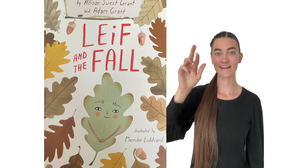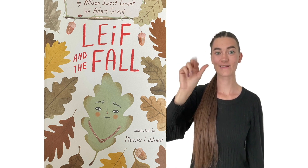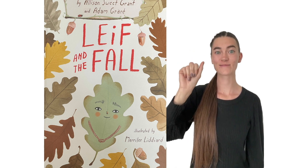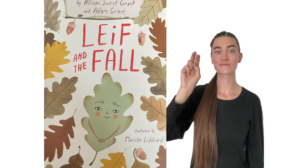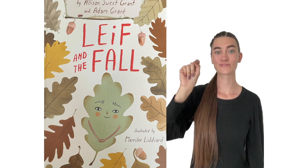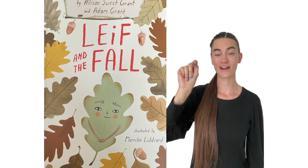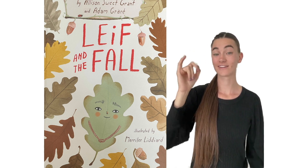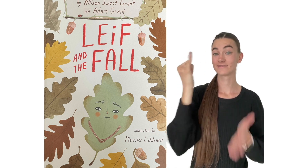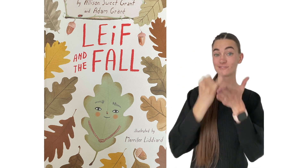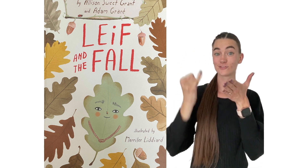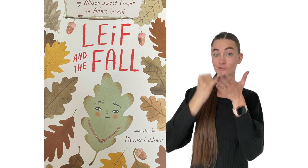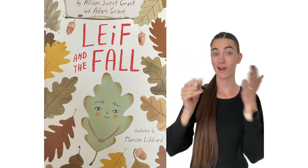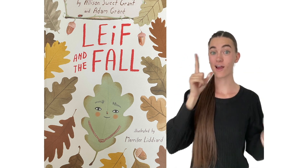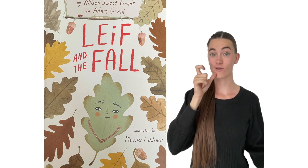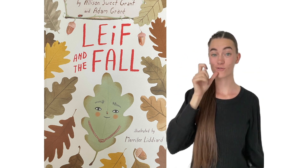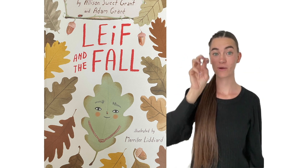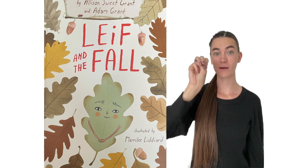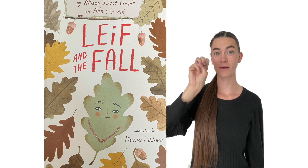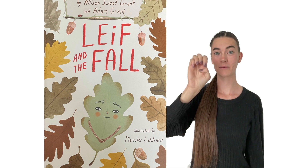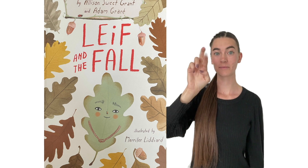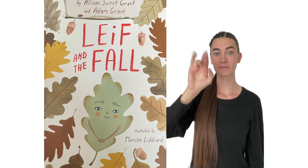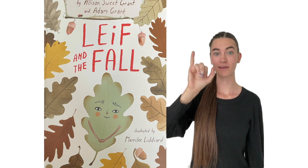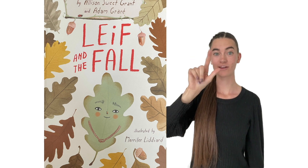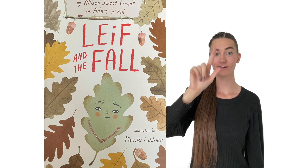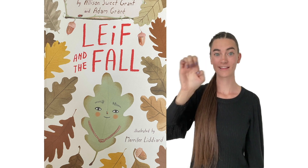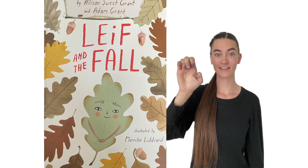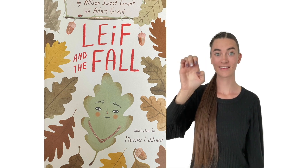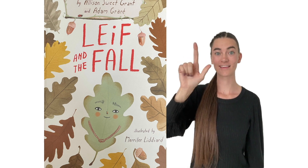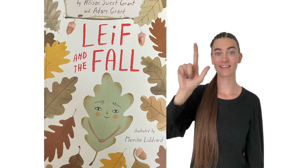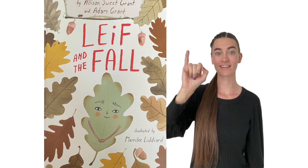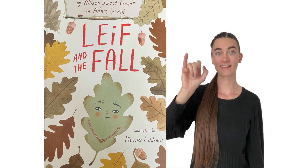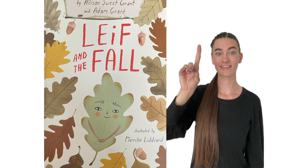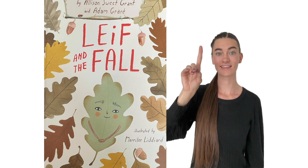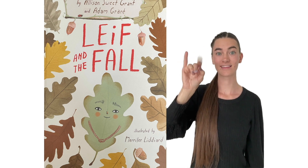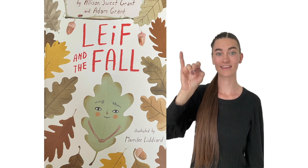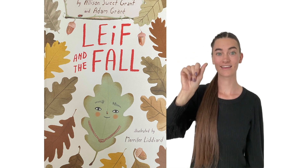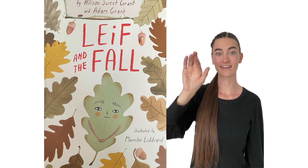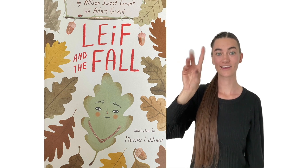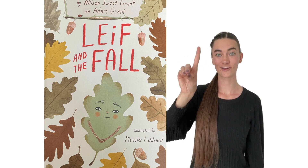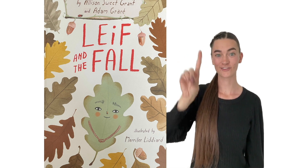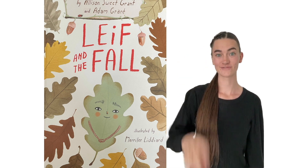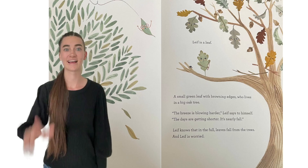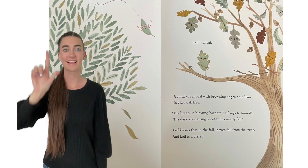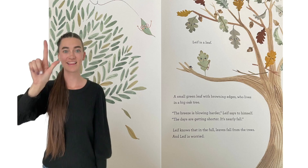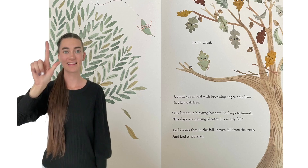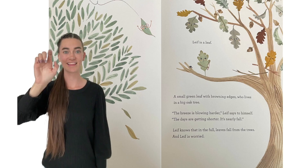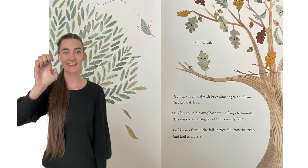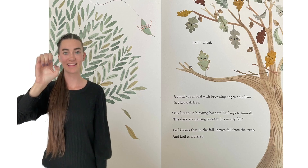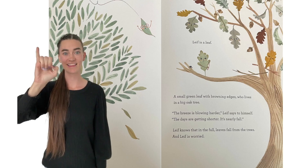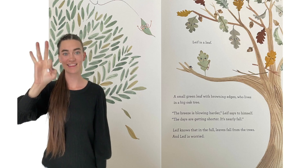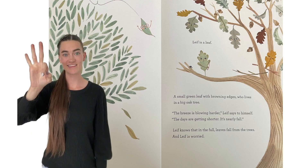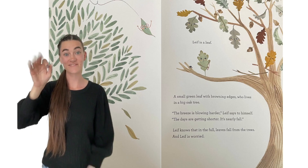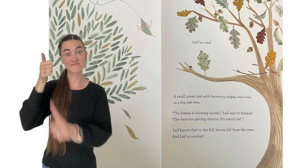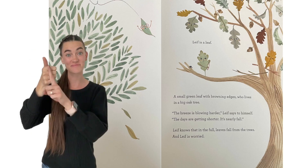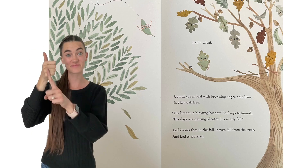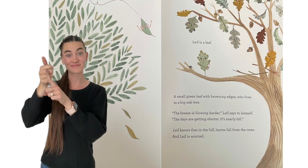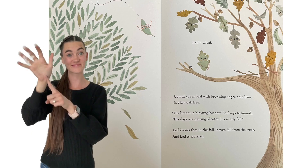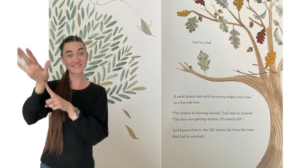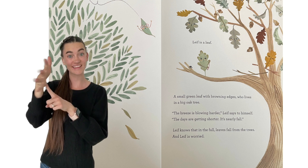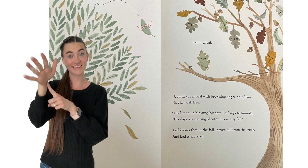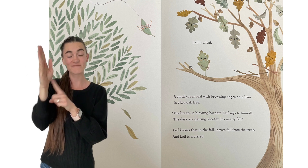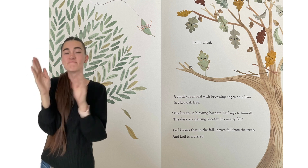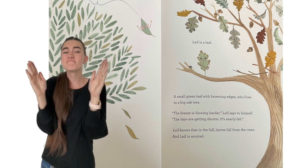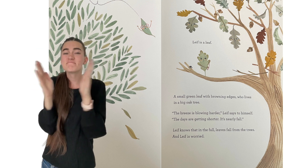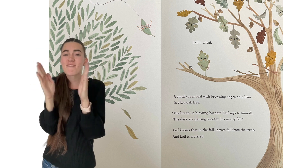Adam Grant, illustrated by Marilee Lytiard. Leaf